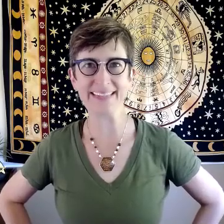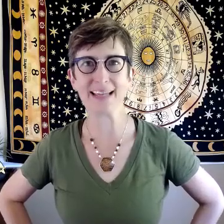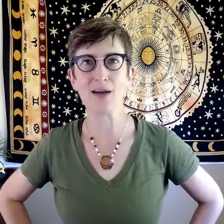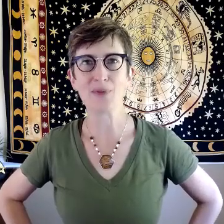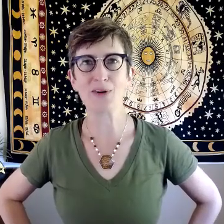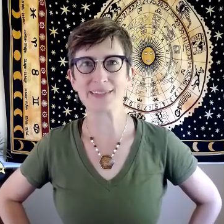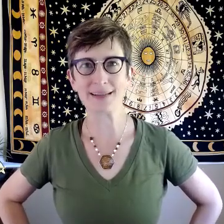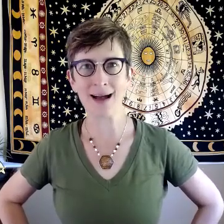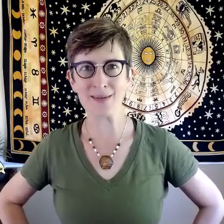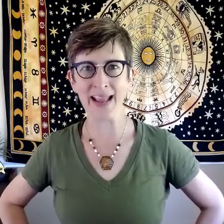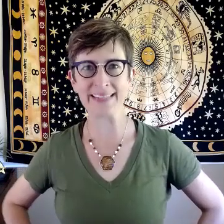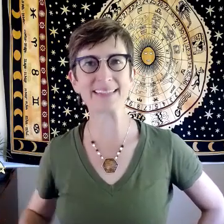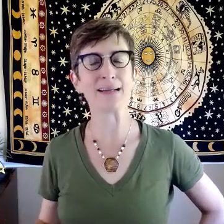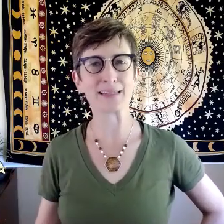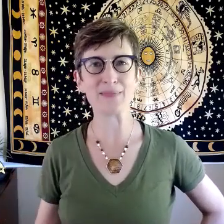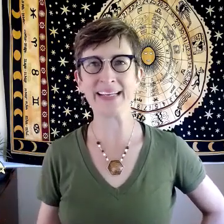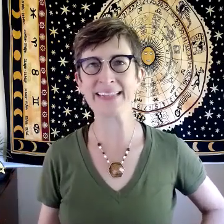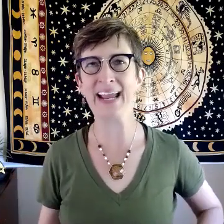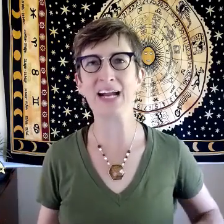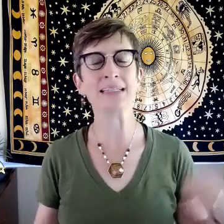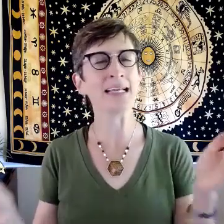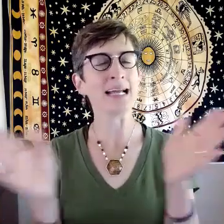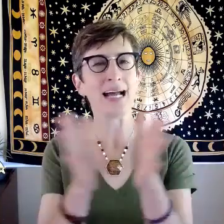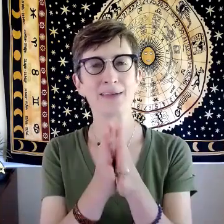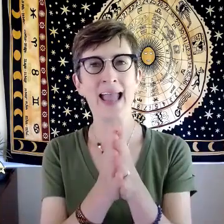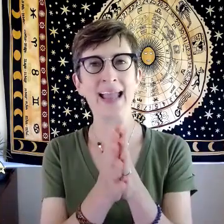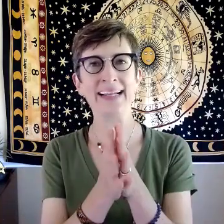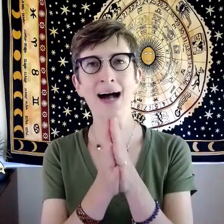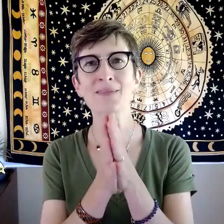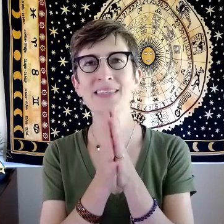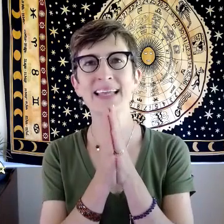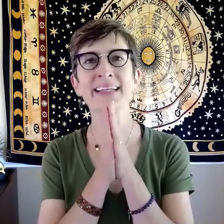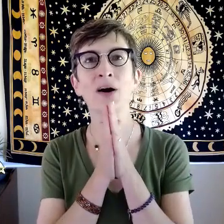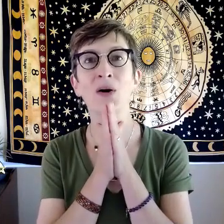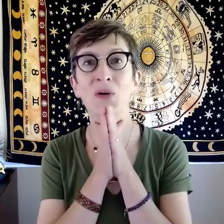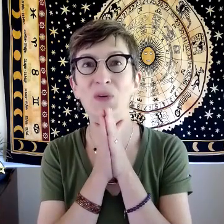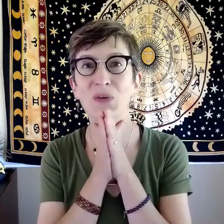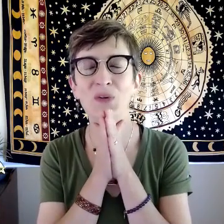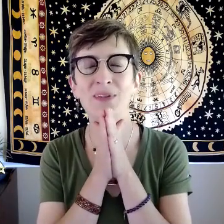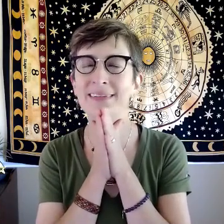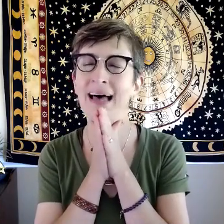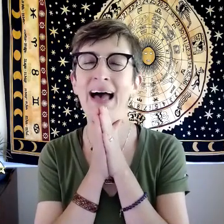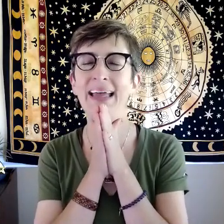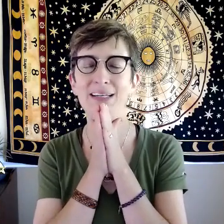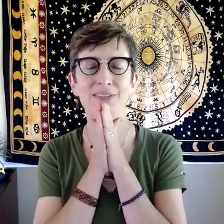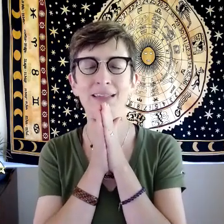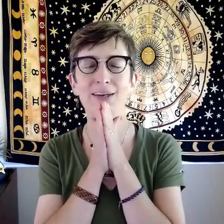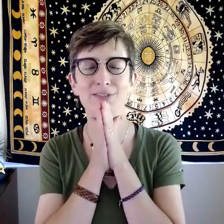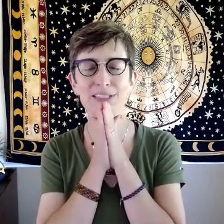post comment come on in there okay I'm sending a whole lot of love to